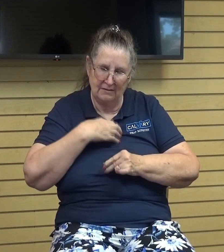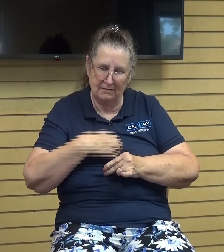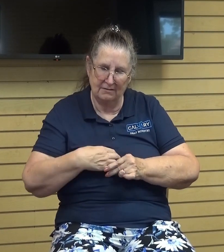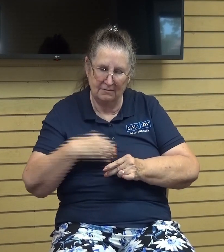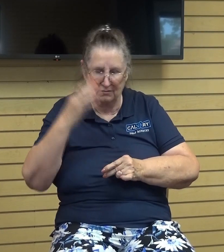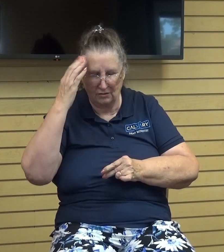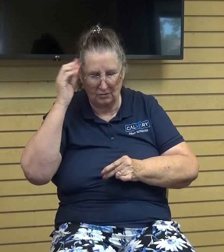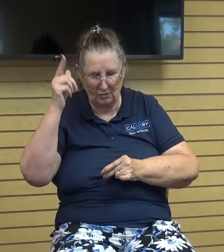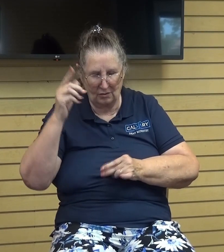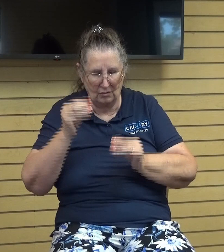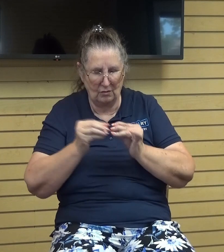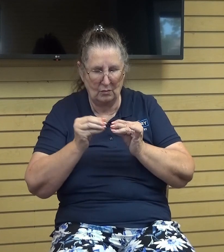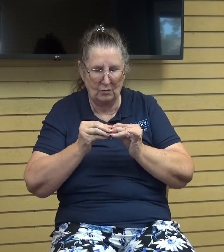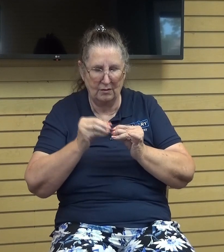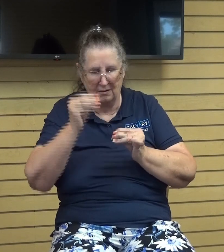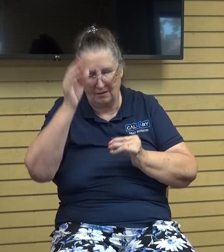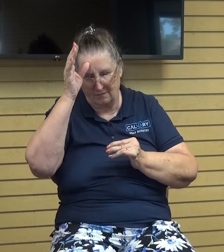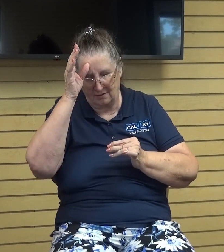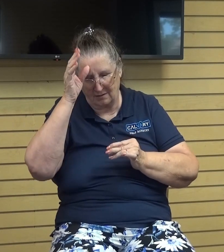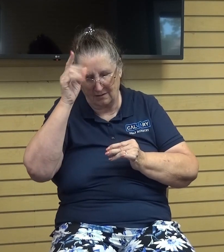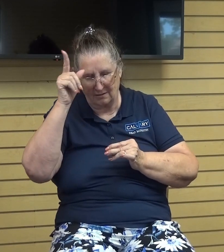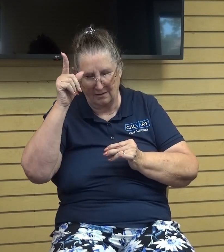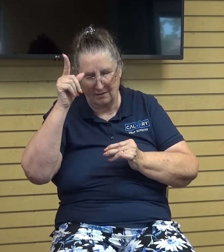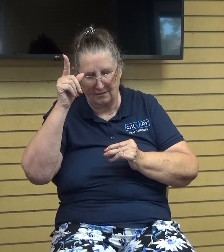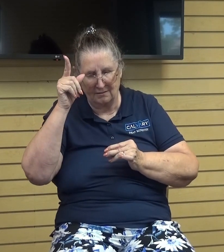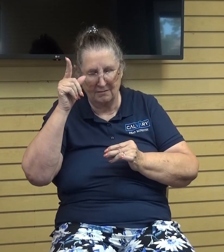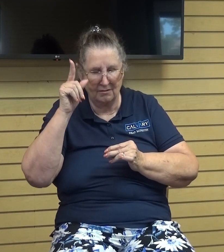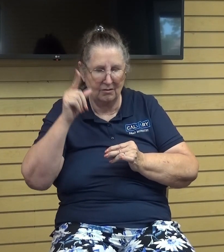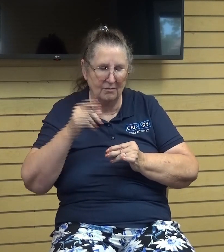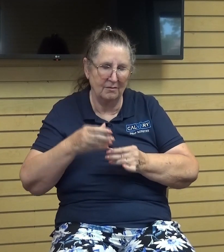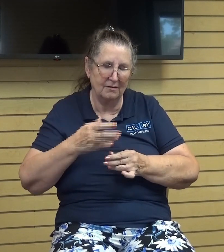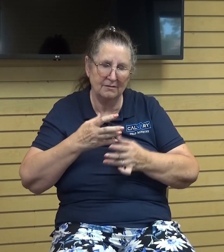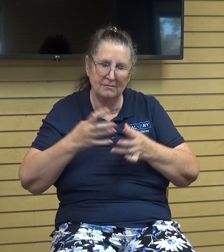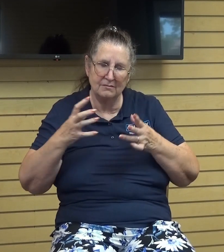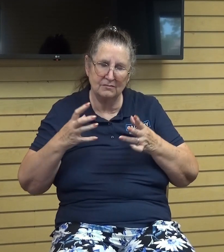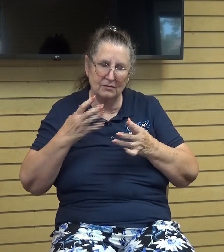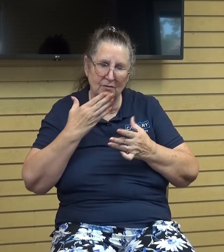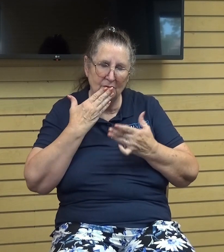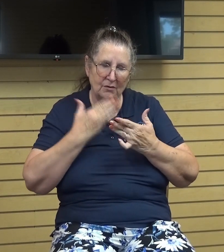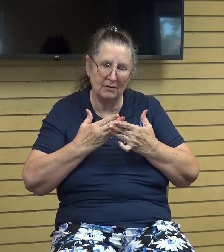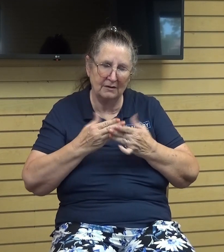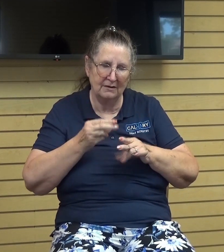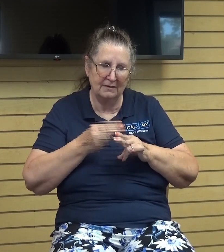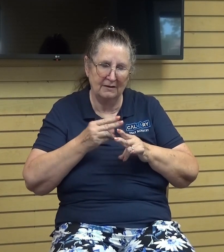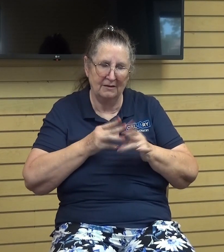you more father god you are so good in jesus name amen you